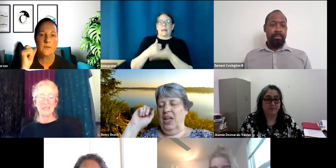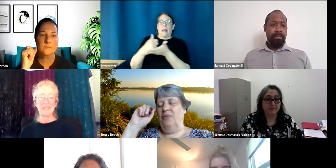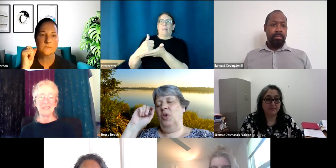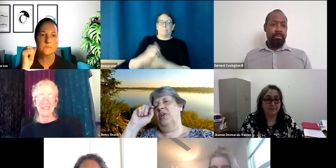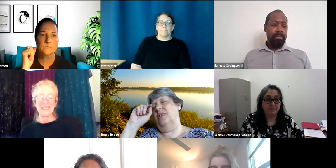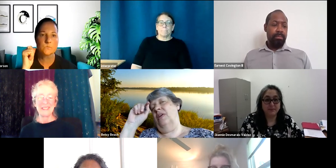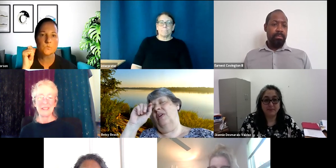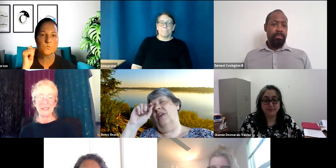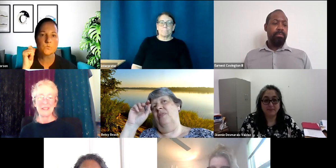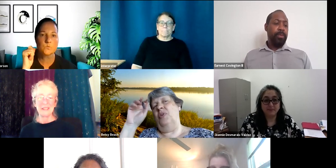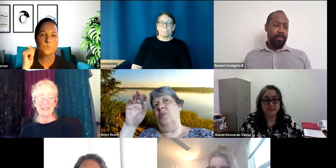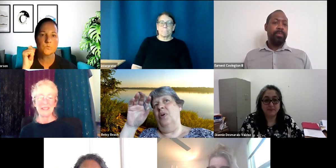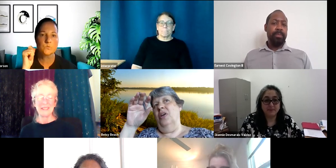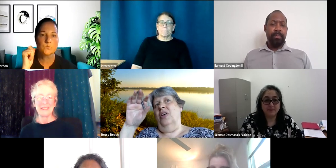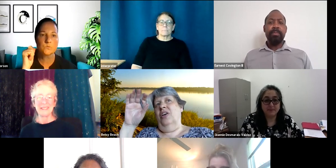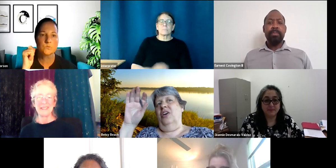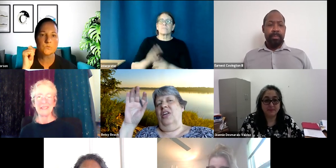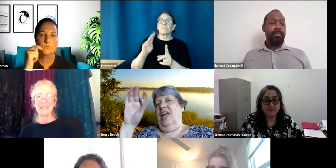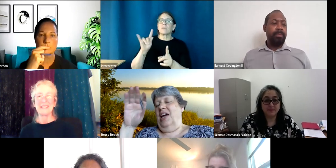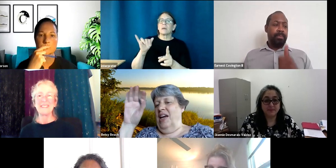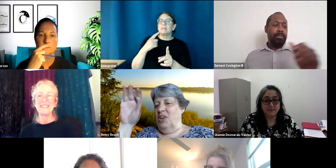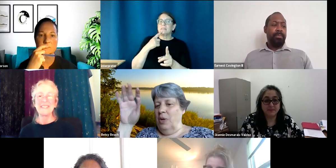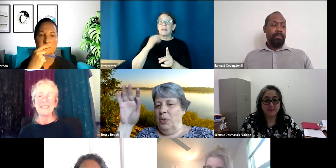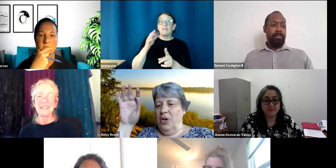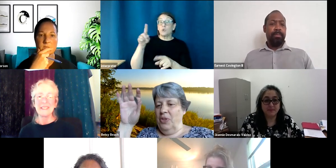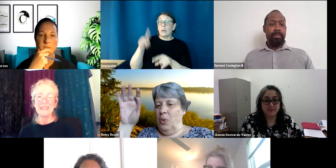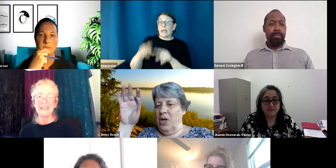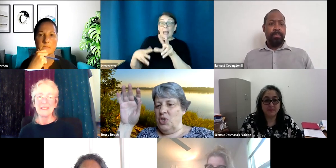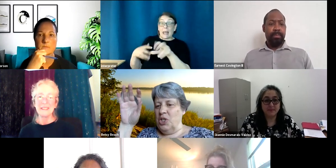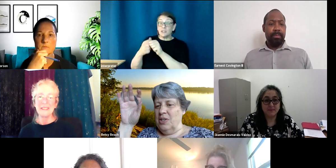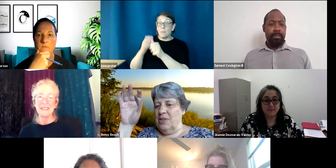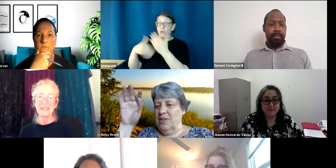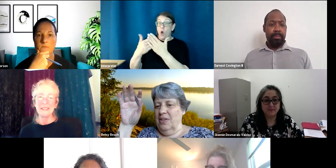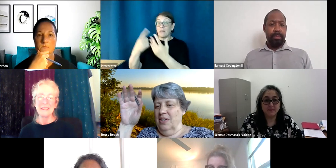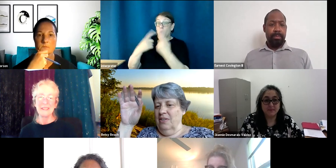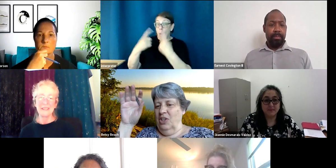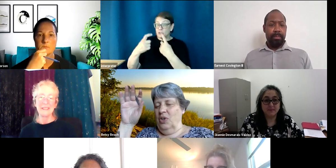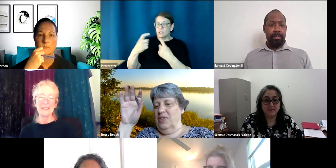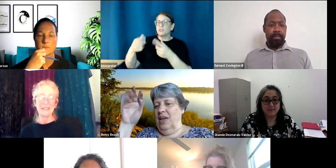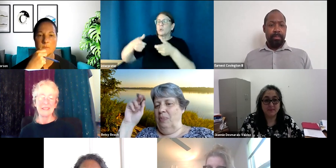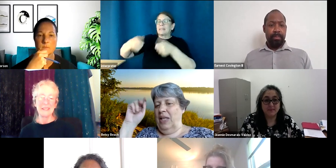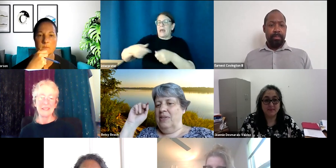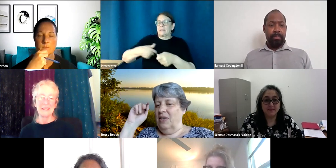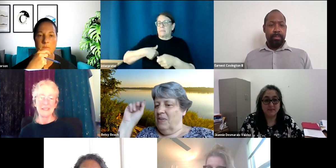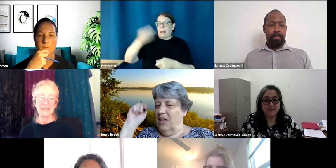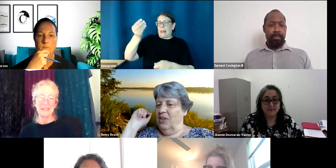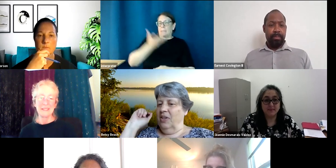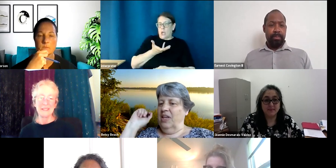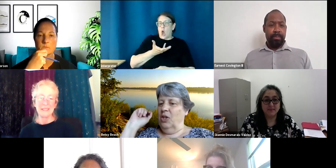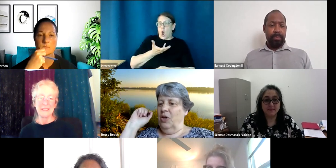like if you could, if you can't catch up with all the questions, you could say, Betsy, take, take a look